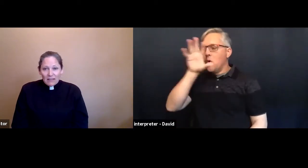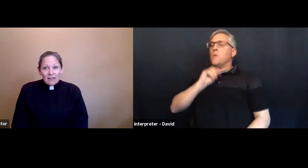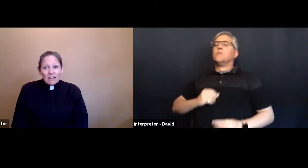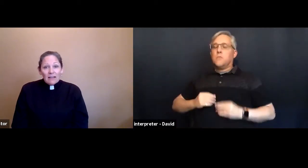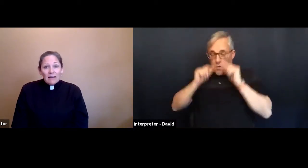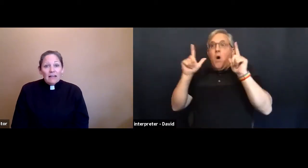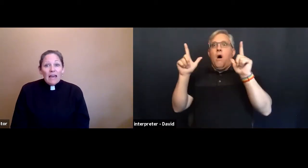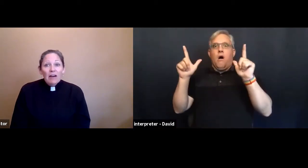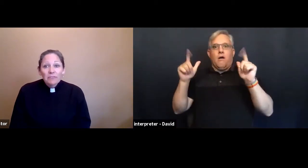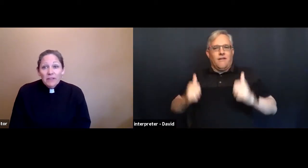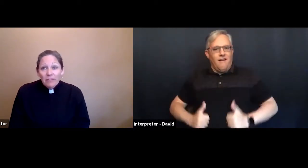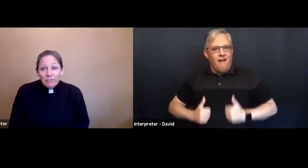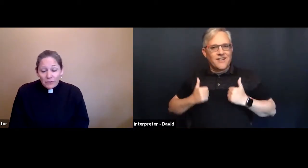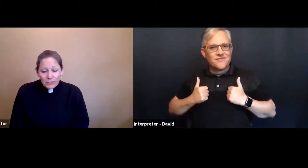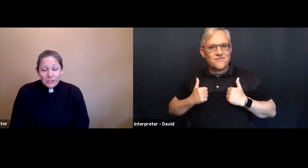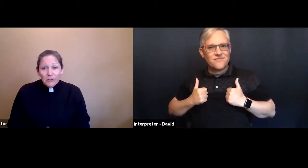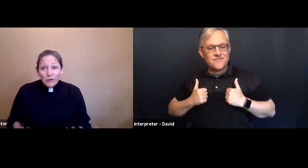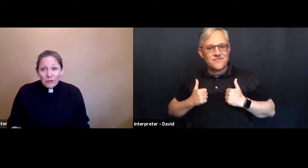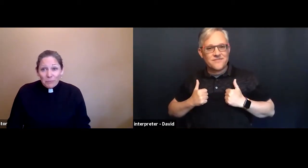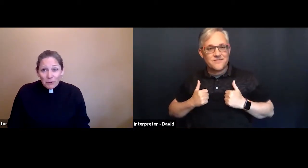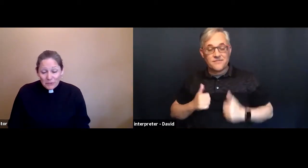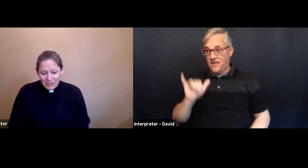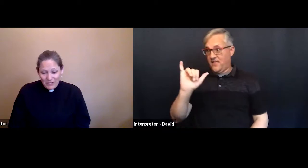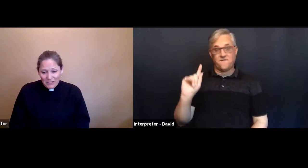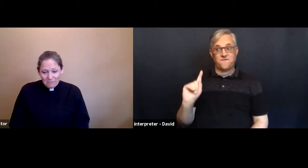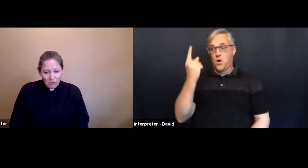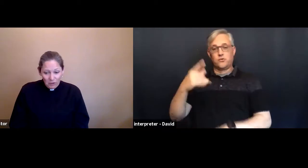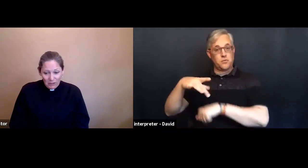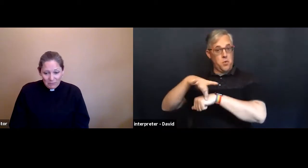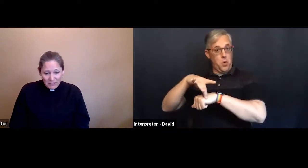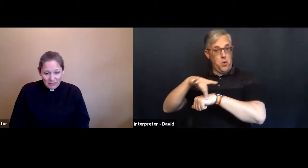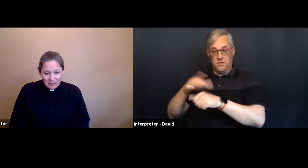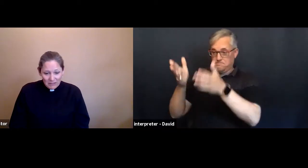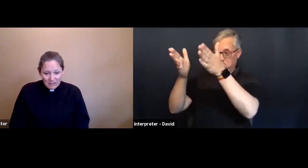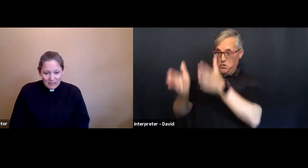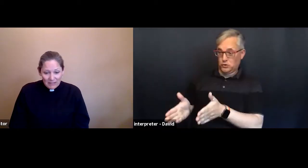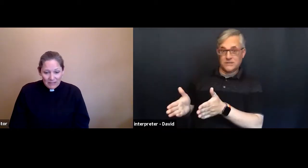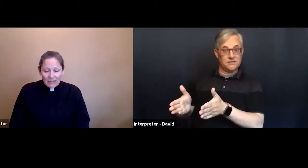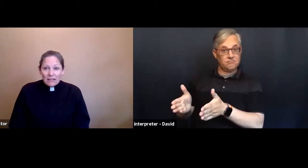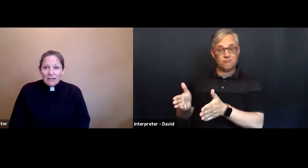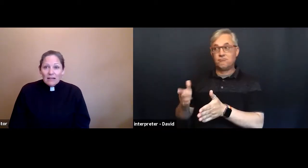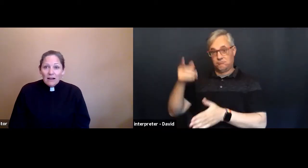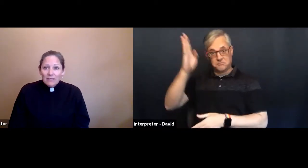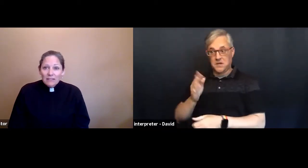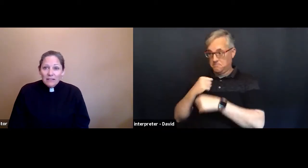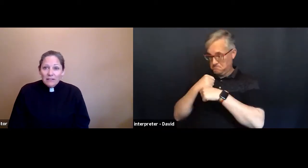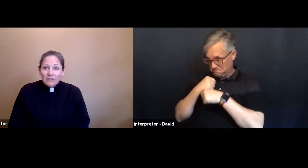And after that first earth person is formed, God declares,